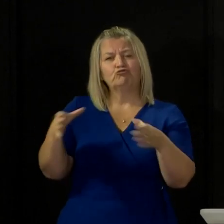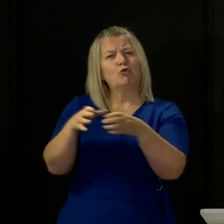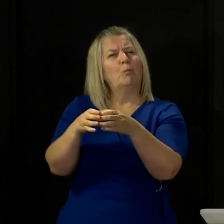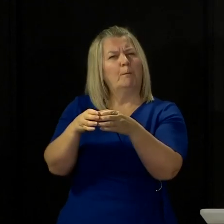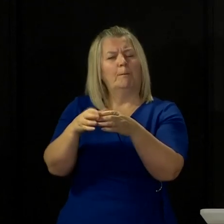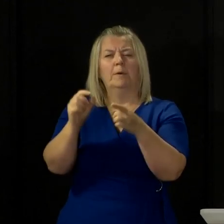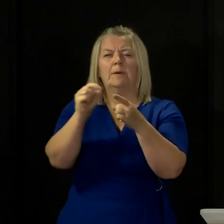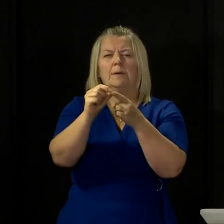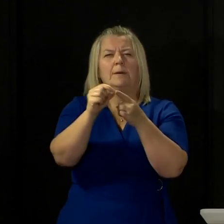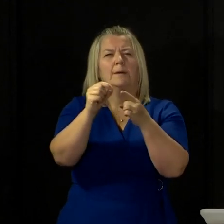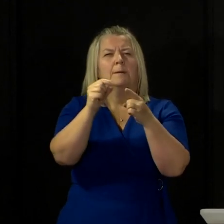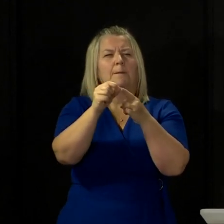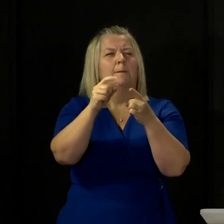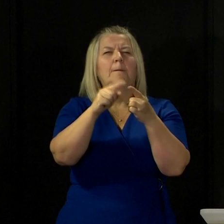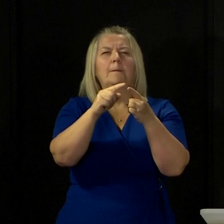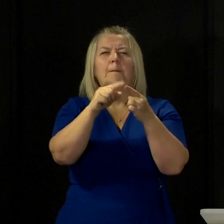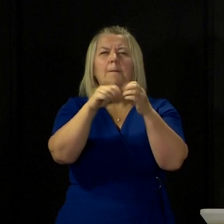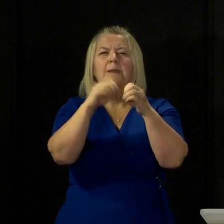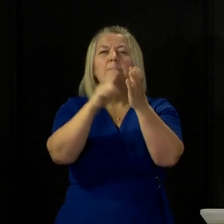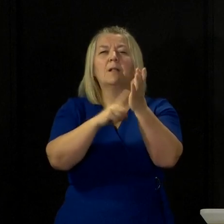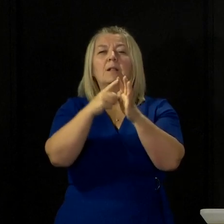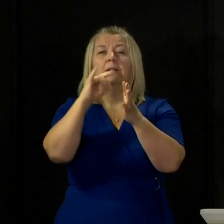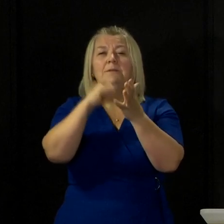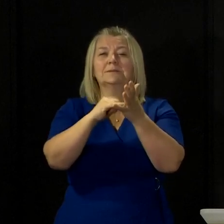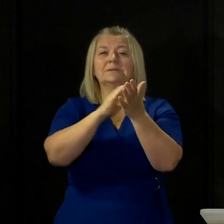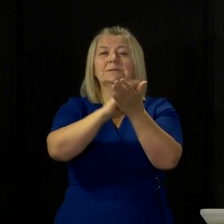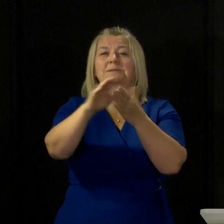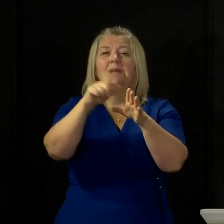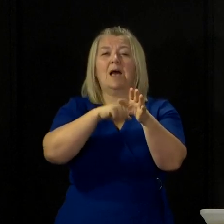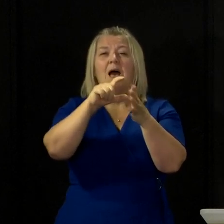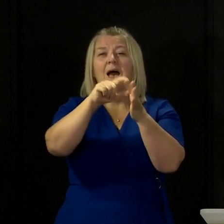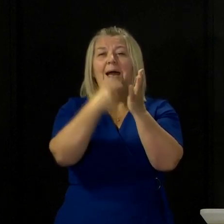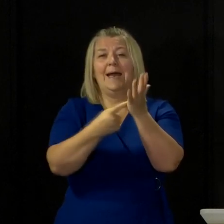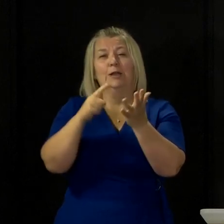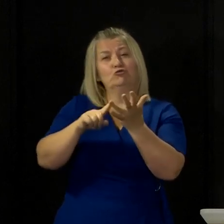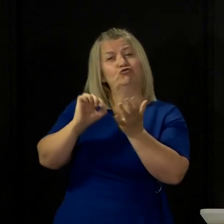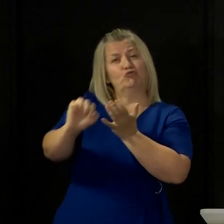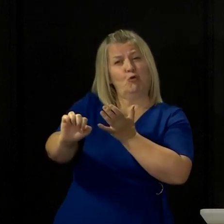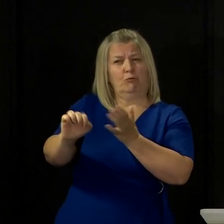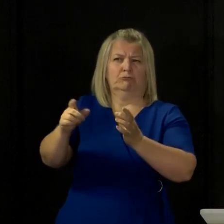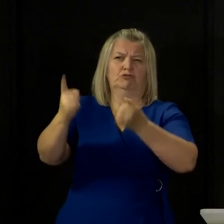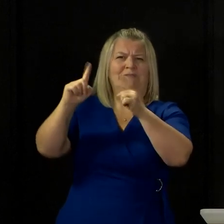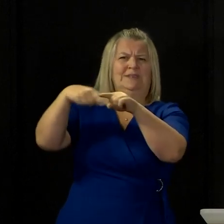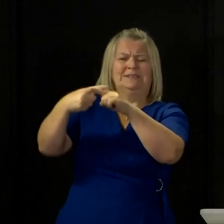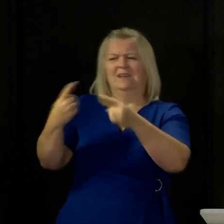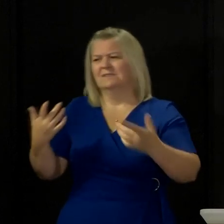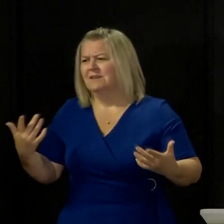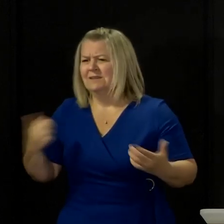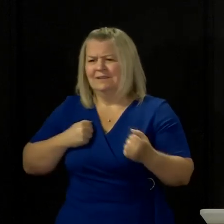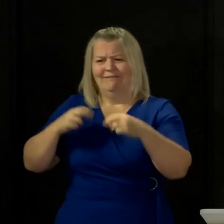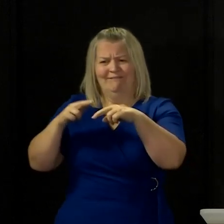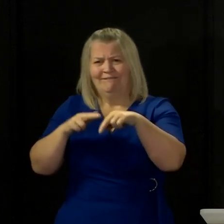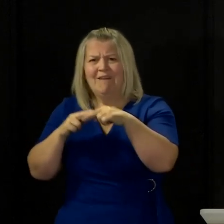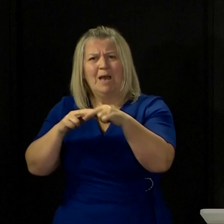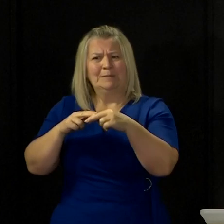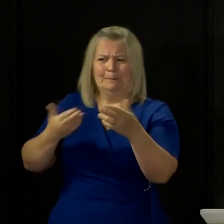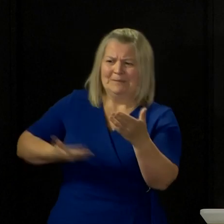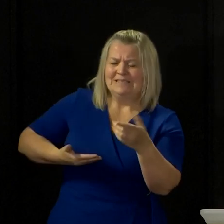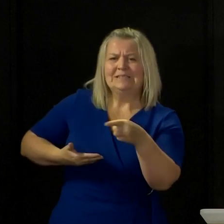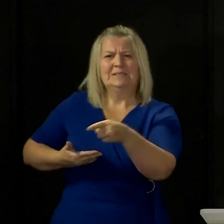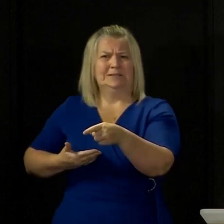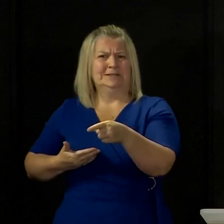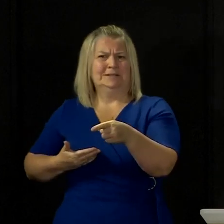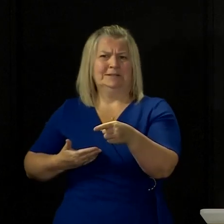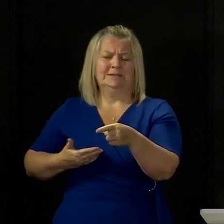executive spoke of it when they closed down, the darkest day, personal devastation, a family-run firm. Am I to,